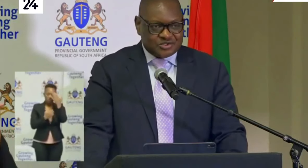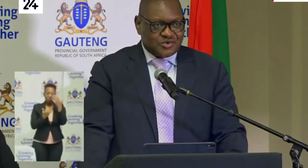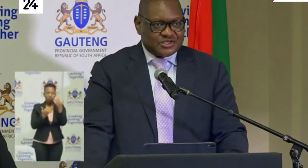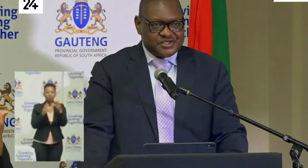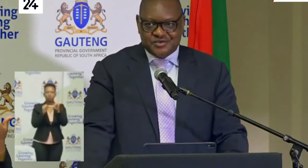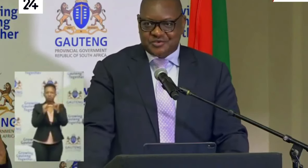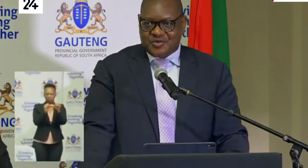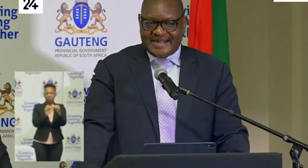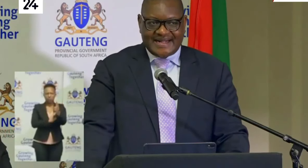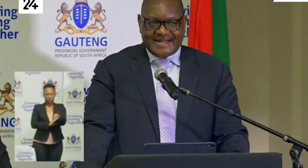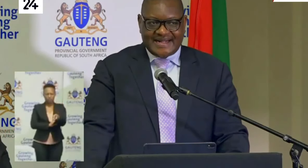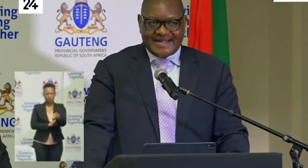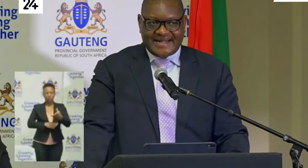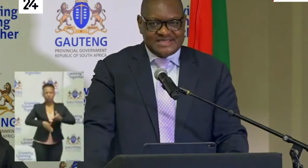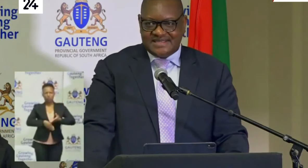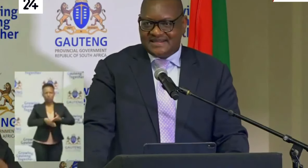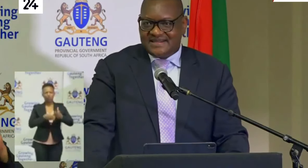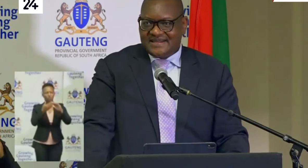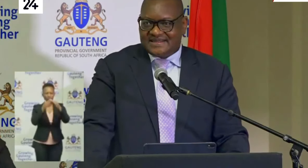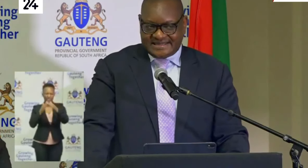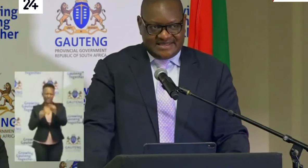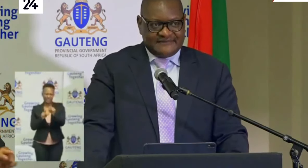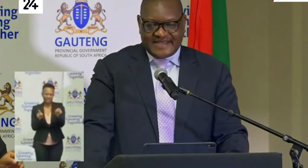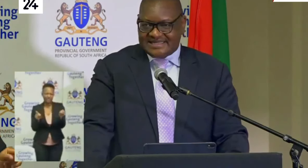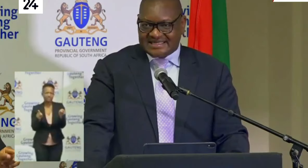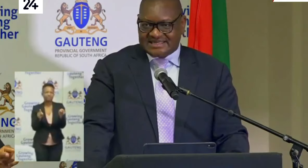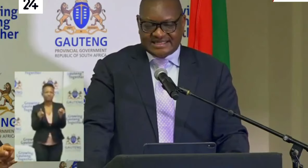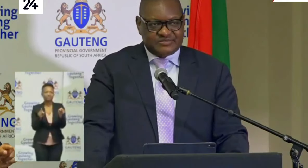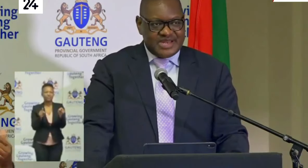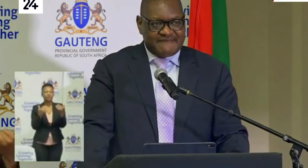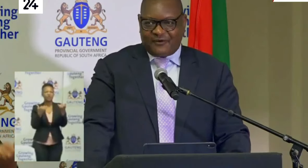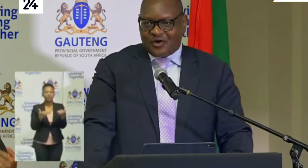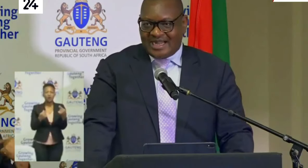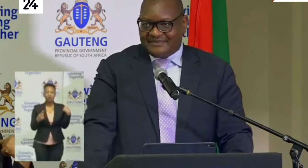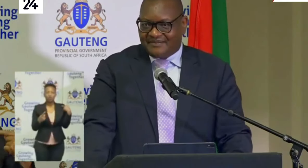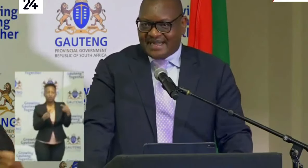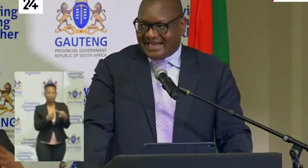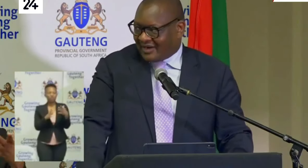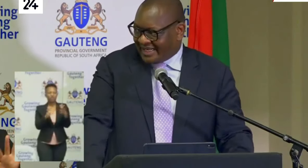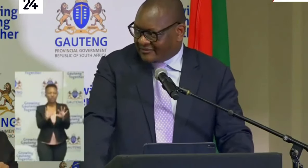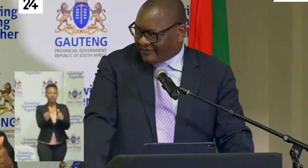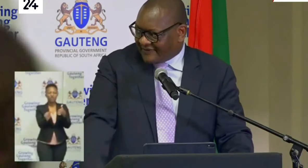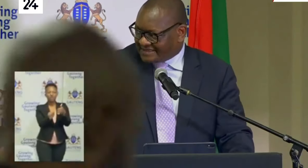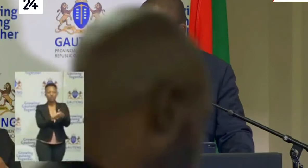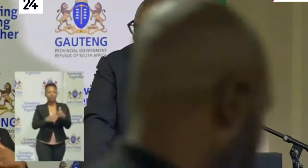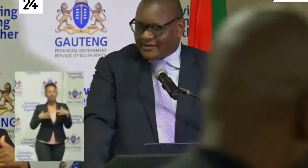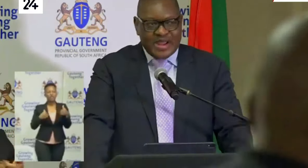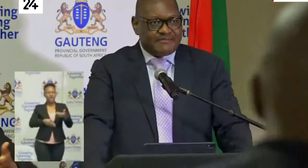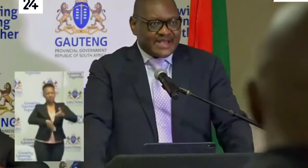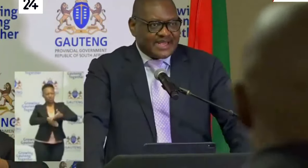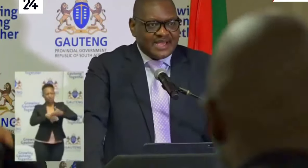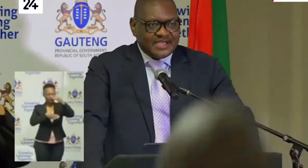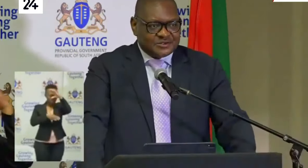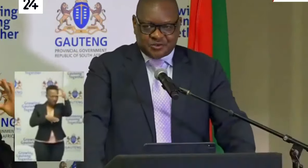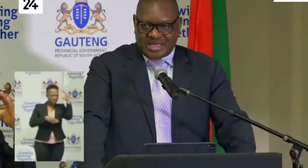going to continue to work with that community. In fact, there's since been our health professionals. They